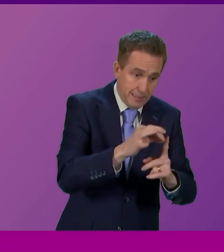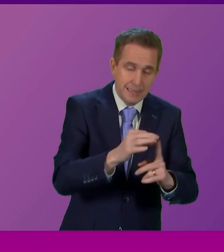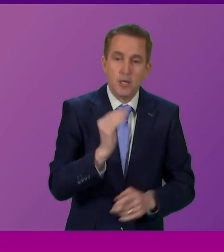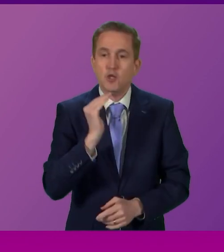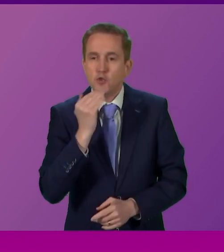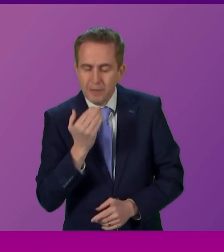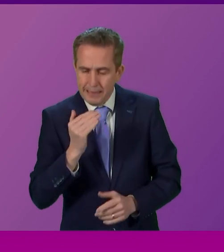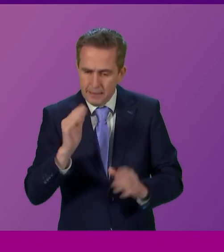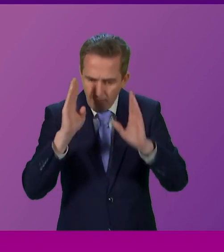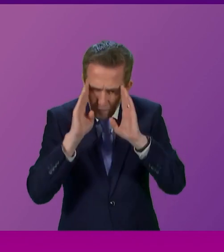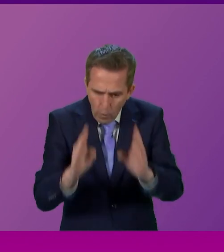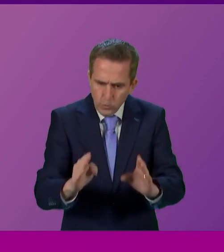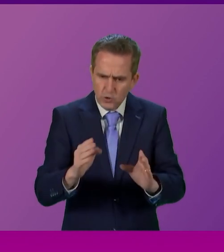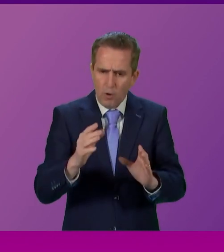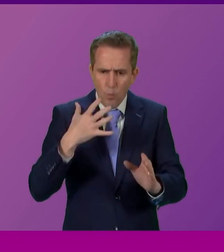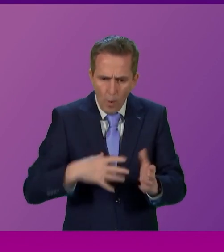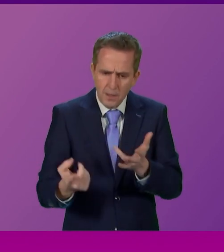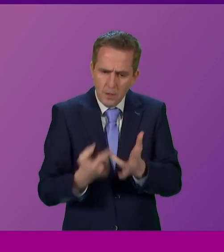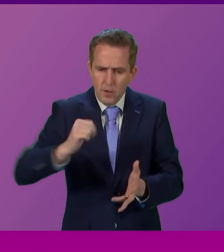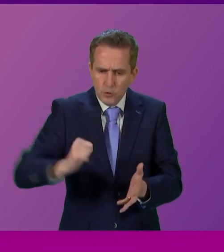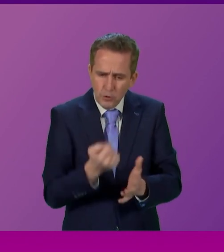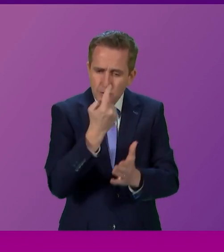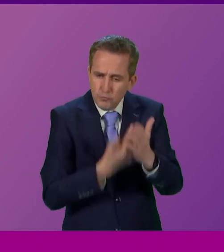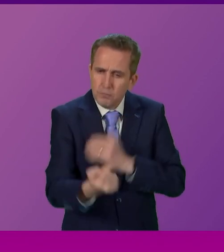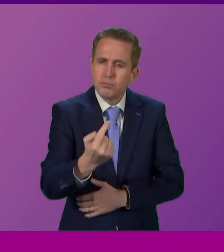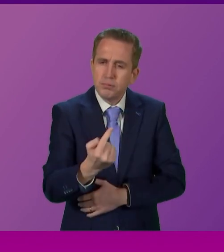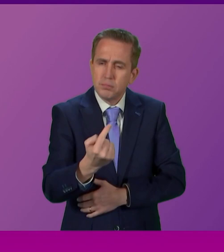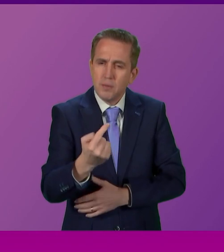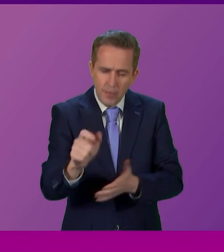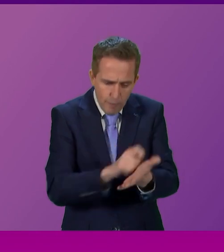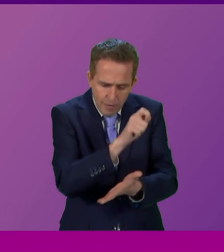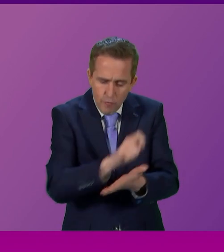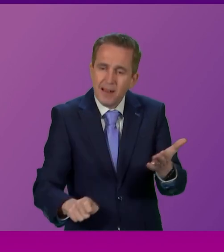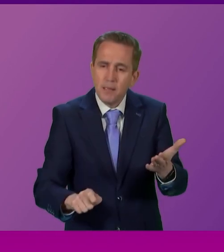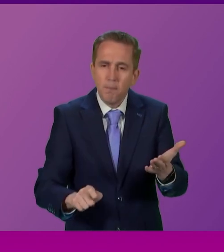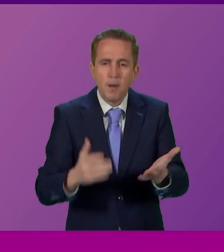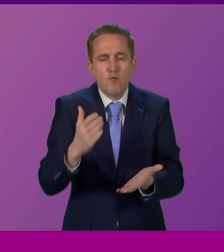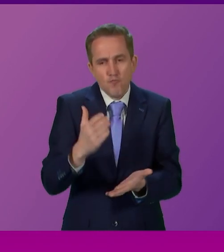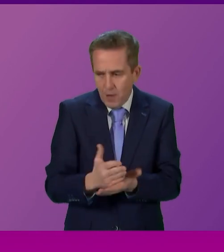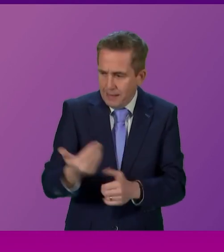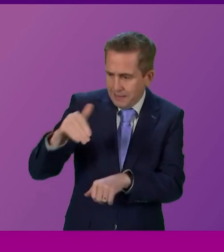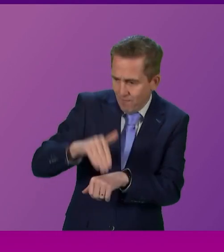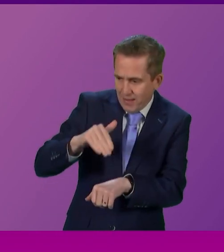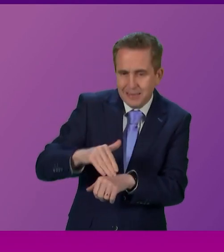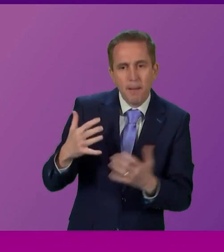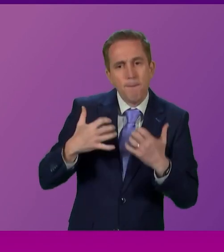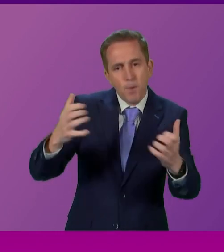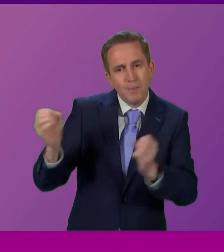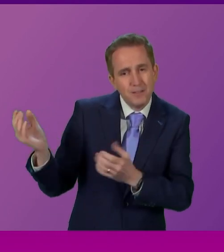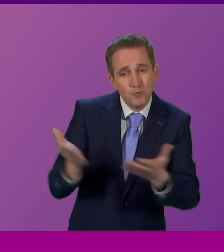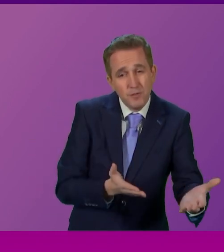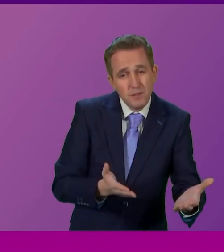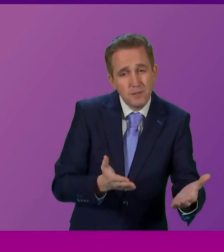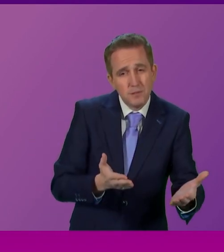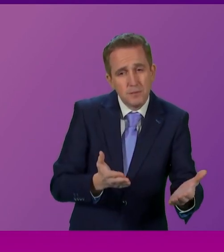with agitating for a referendum that nobody wants is actually harming our public services. The Government